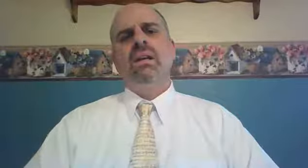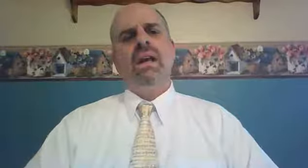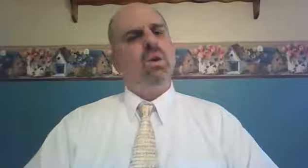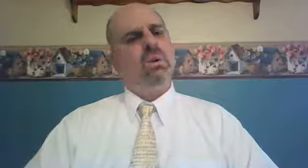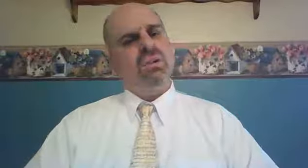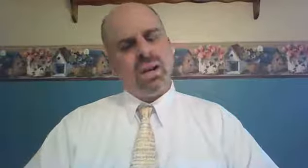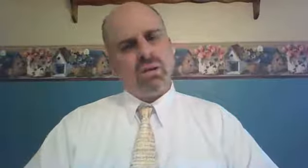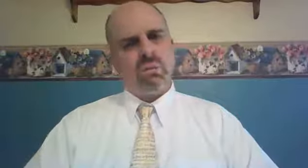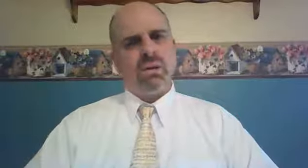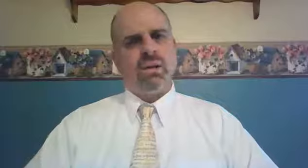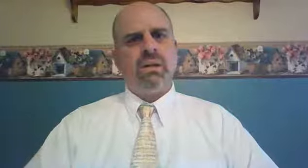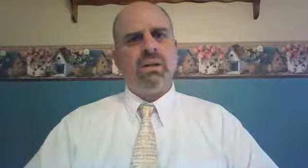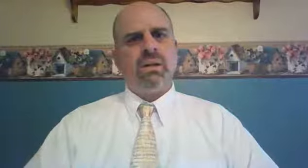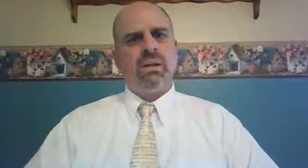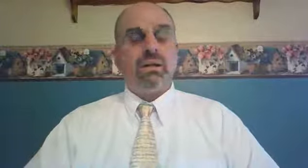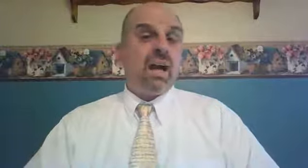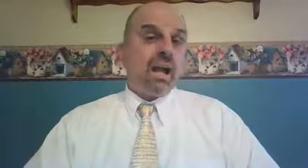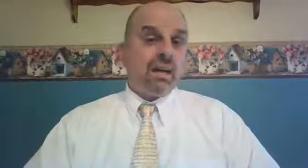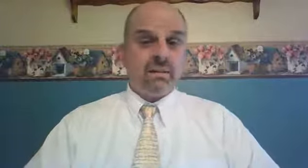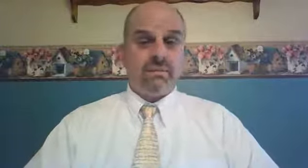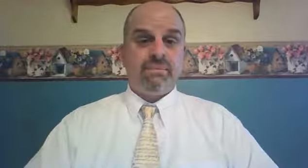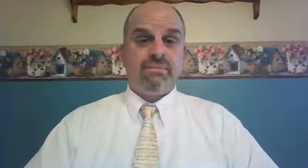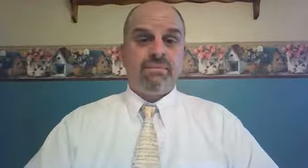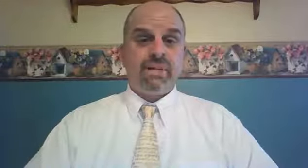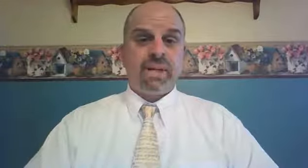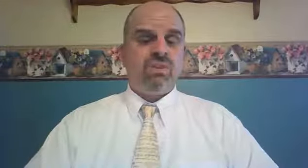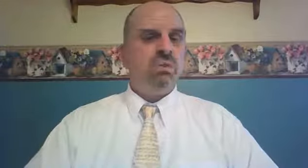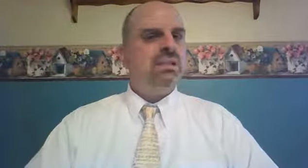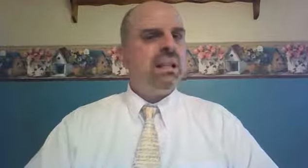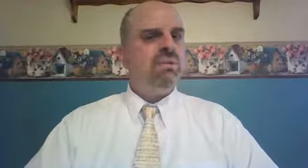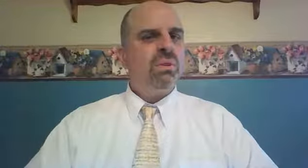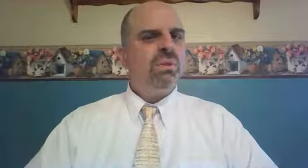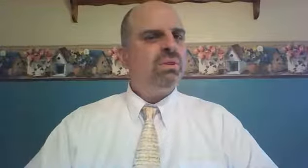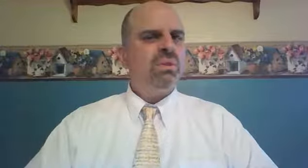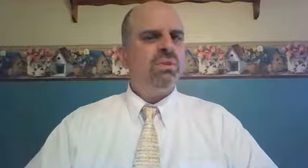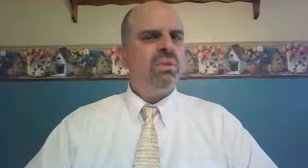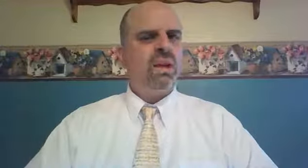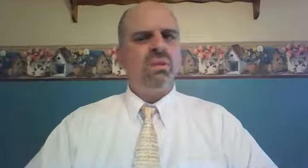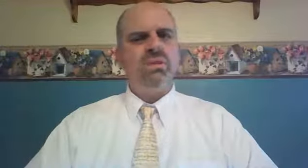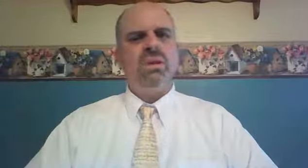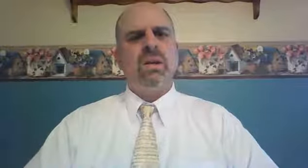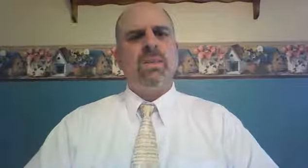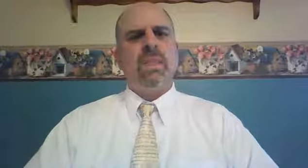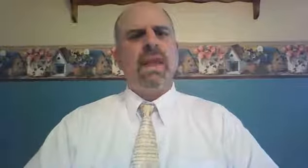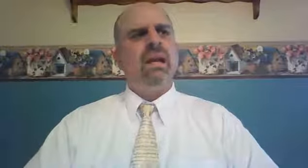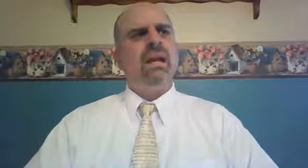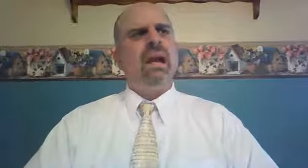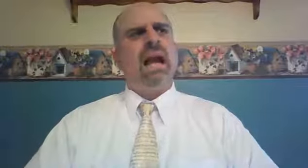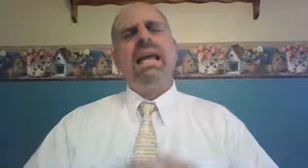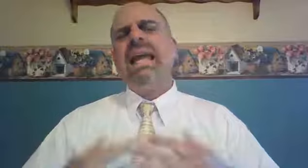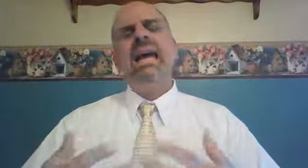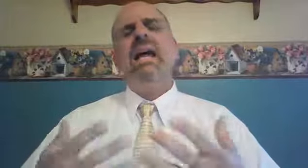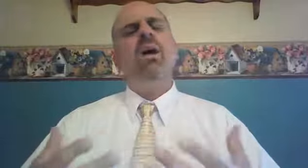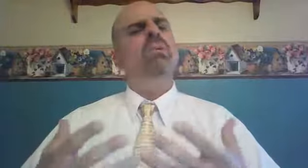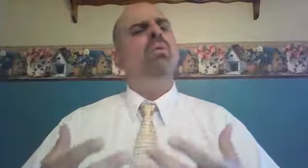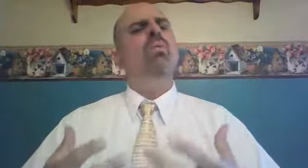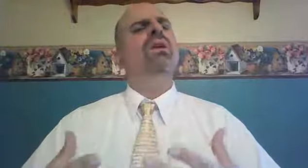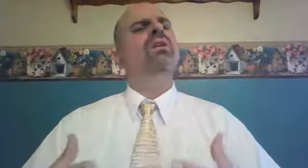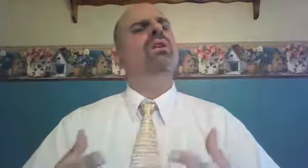Naomi's husband, died. And she was left with her two sons. And I can't help but wonder